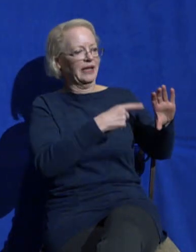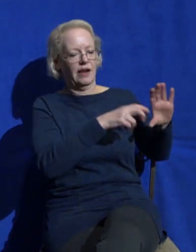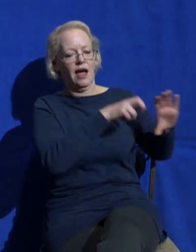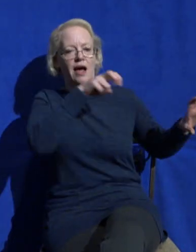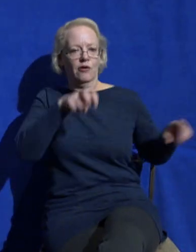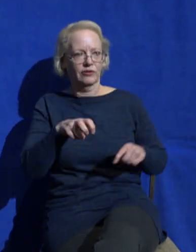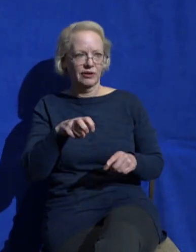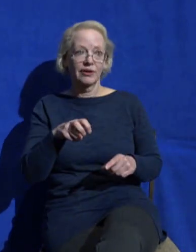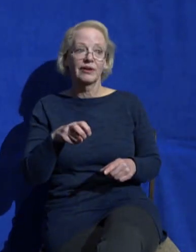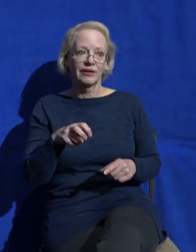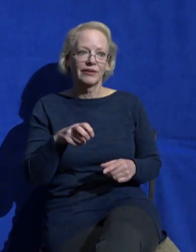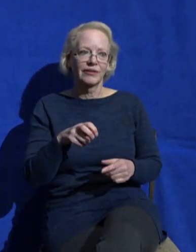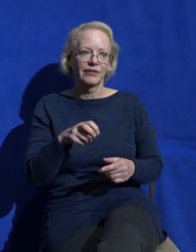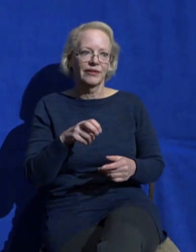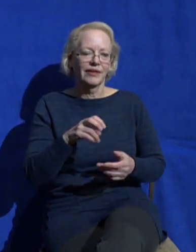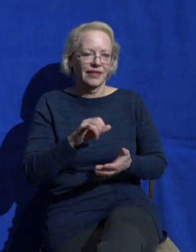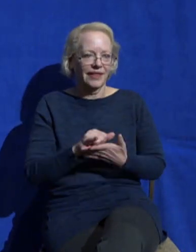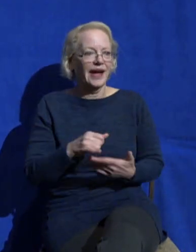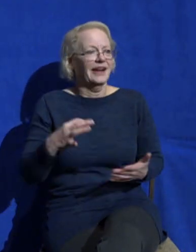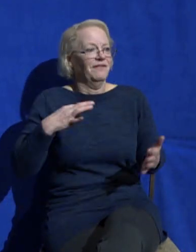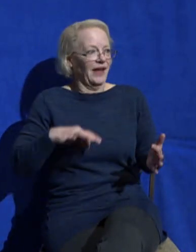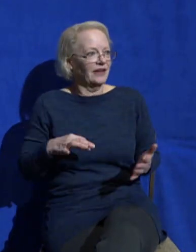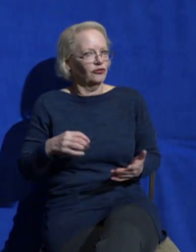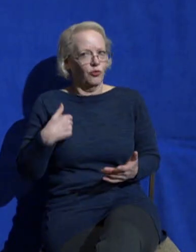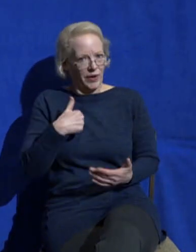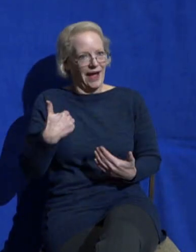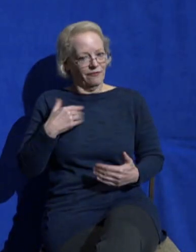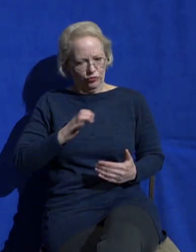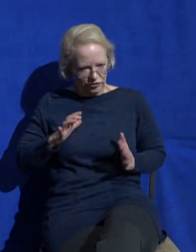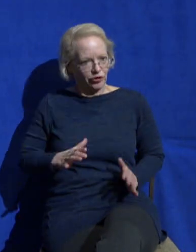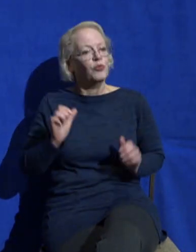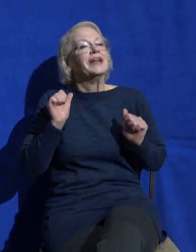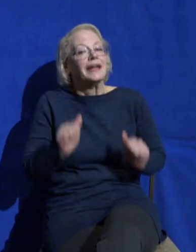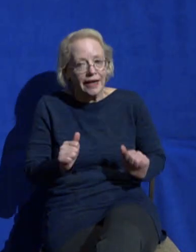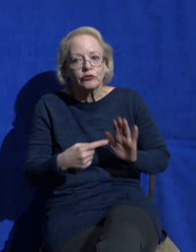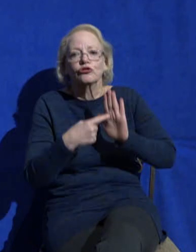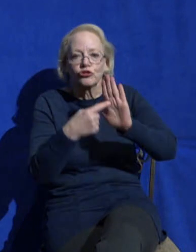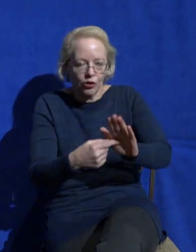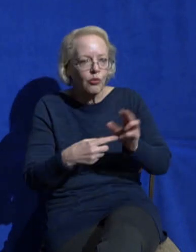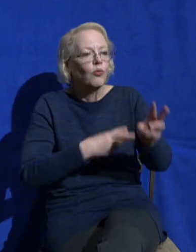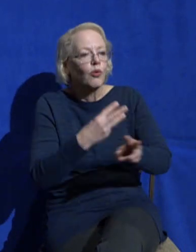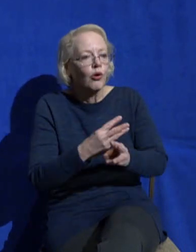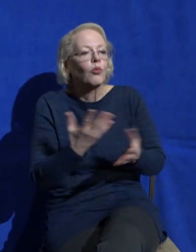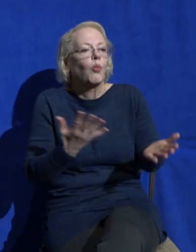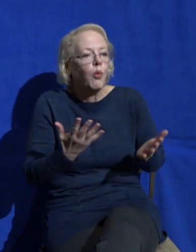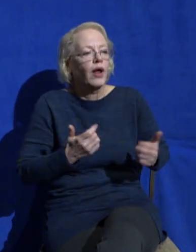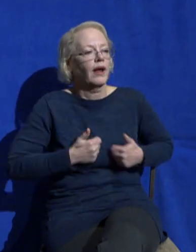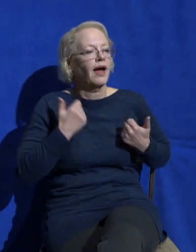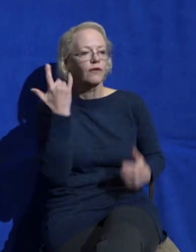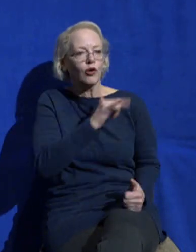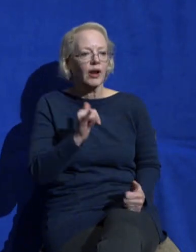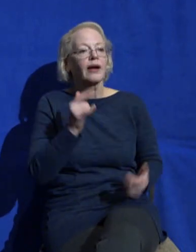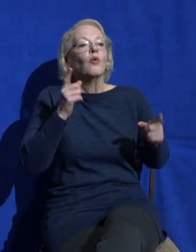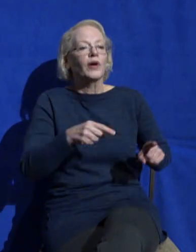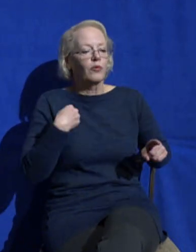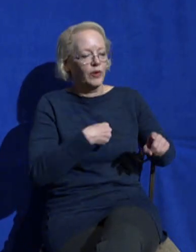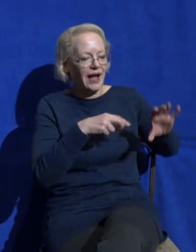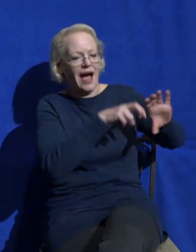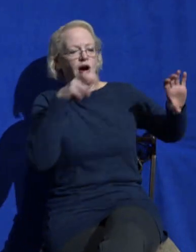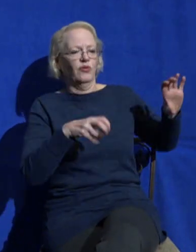.C. culture, to show the world what life looks like outside of the spin cycle. And so in Luke chapter 10, verses